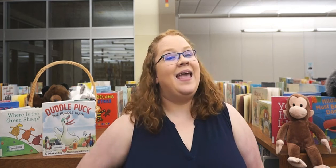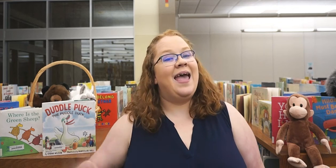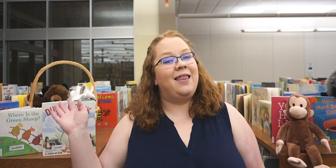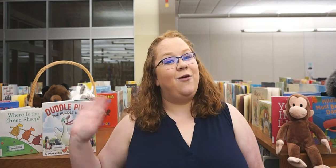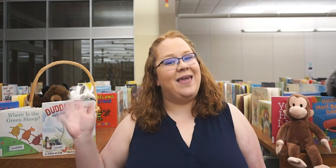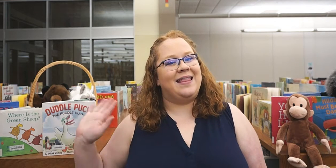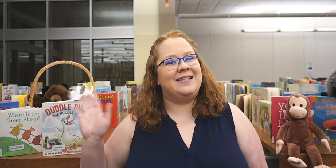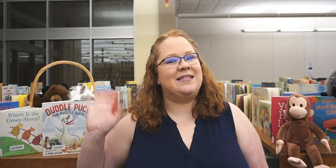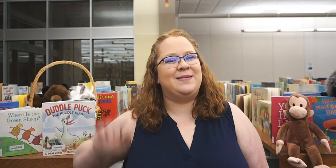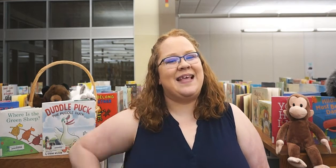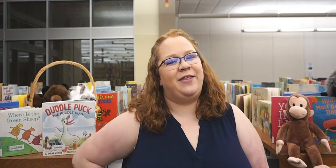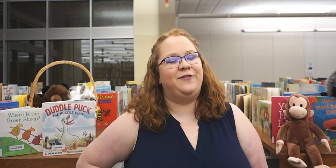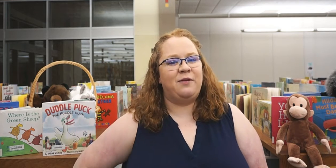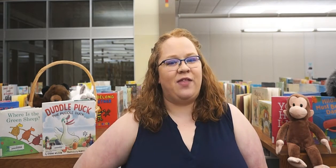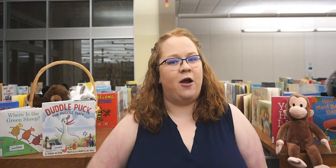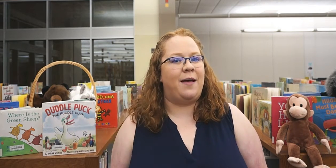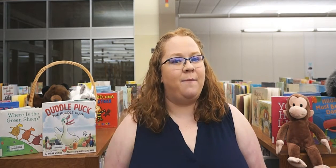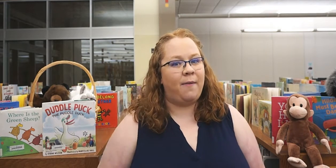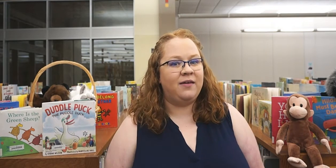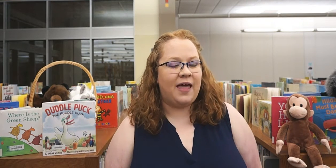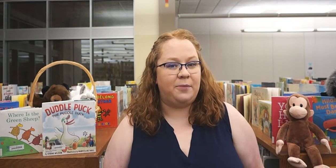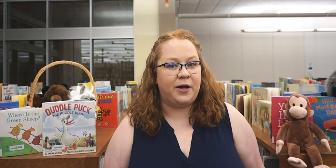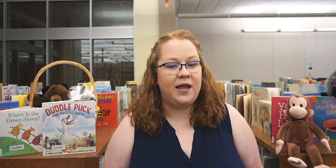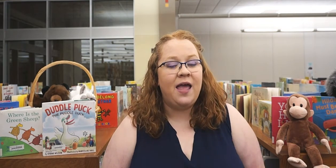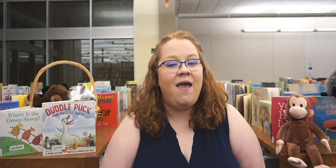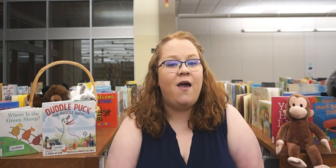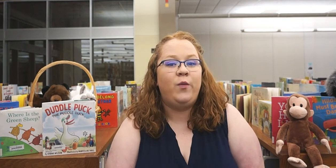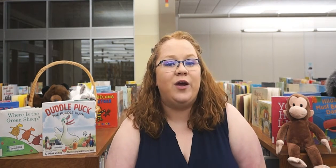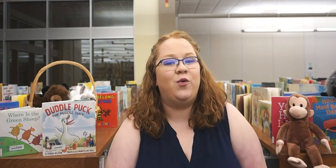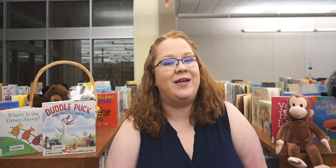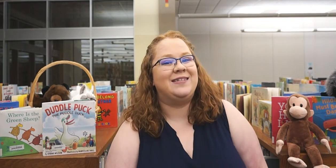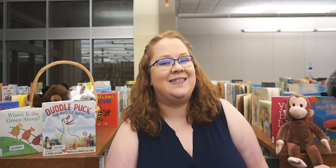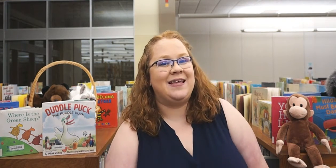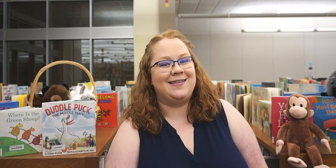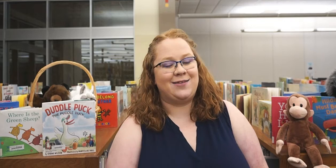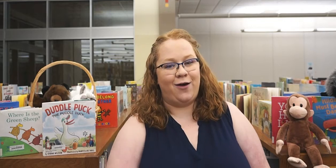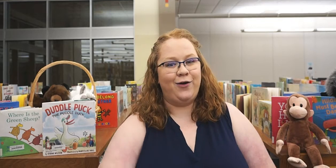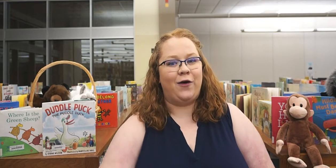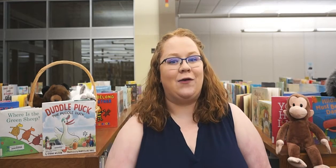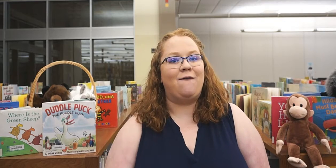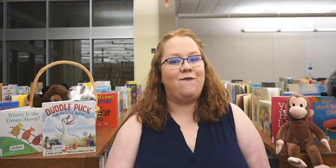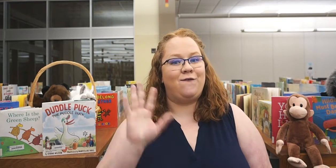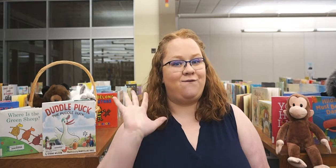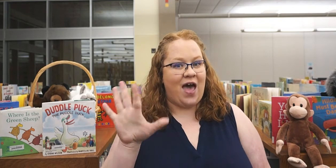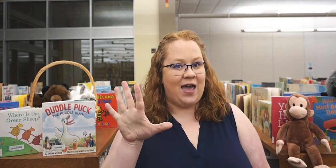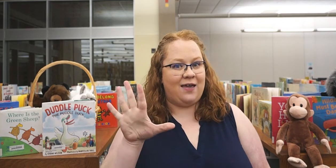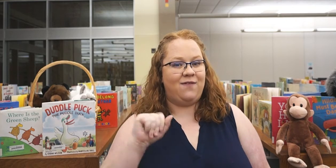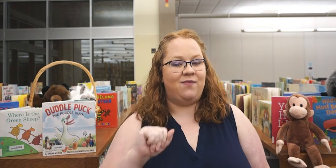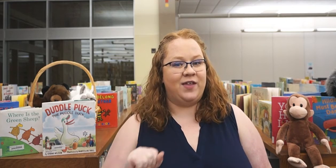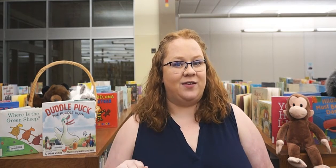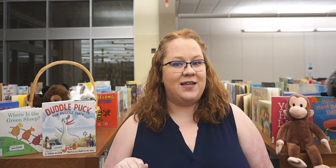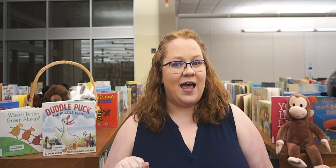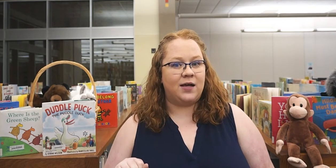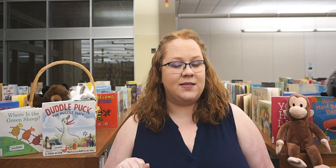Hello again, this is Miss Heather from the Flower Mound Public Library, and we are going to sing a song called Five Little Ducks.